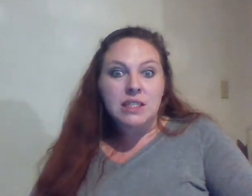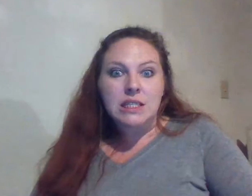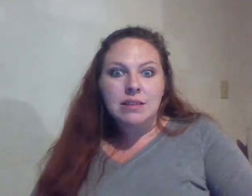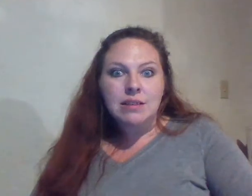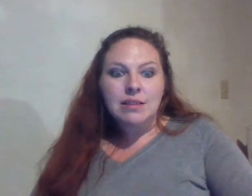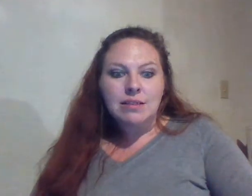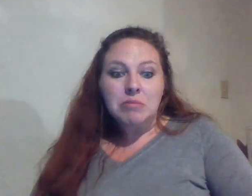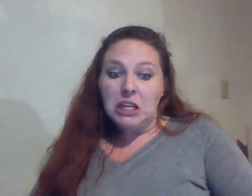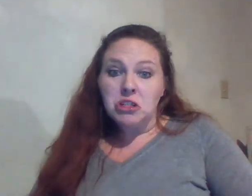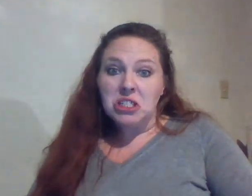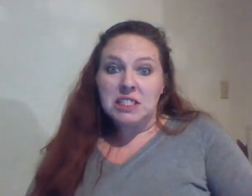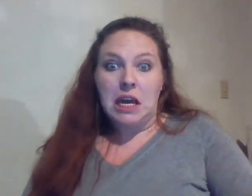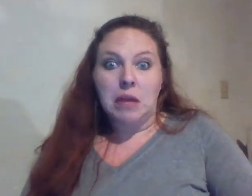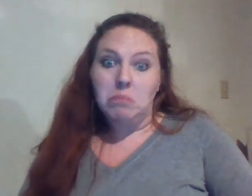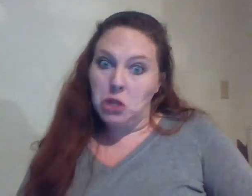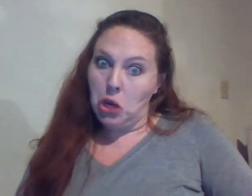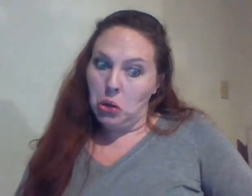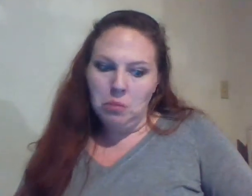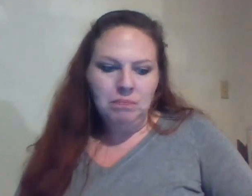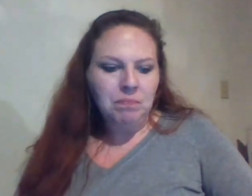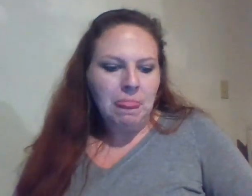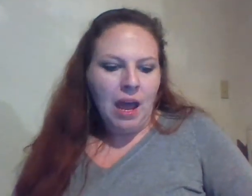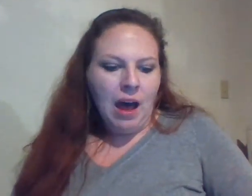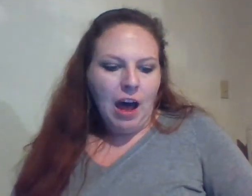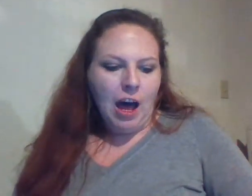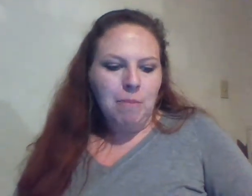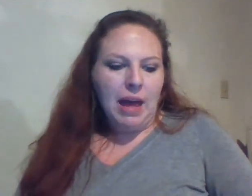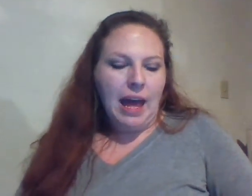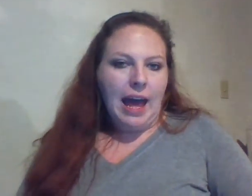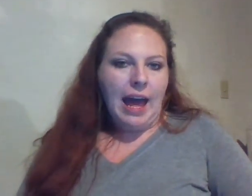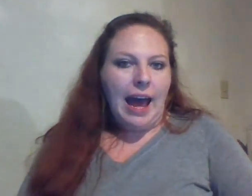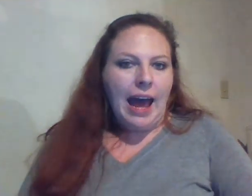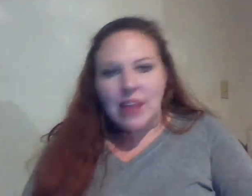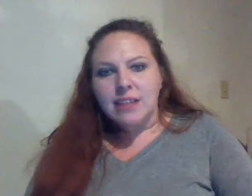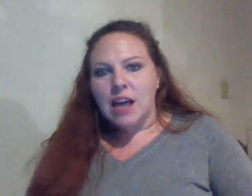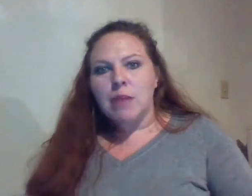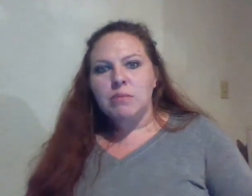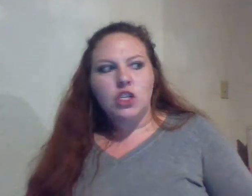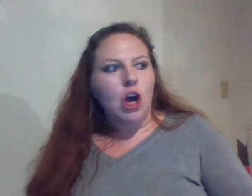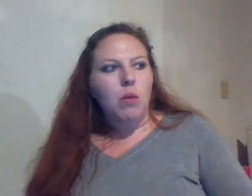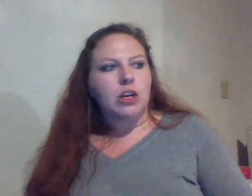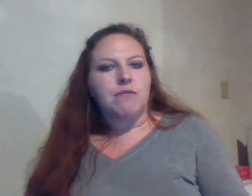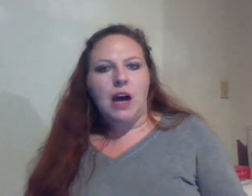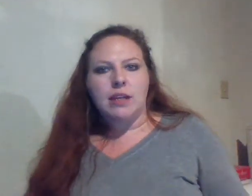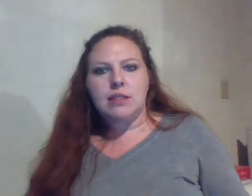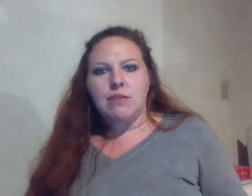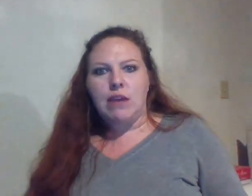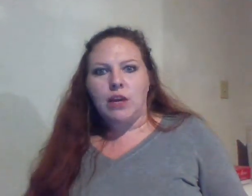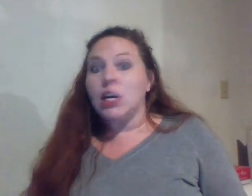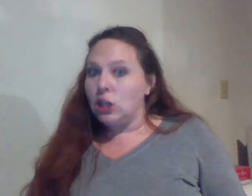interesting no um at that time no one could find Stephen Avery including